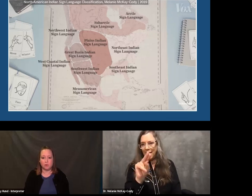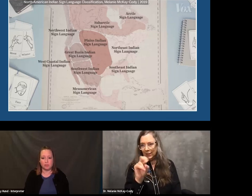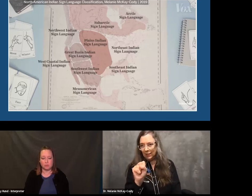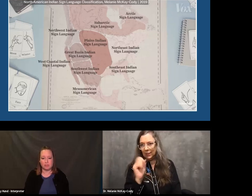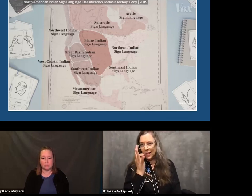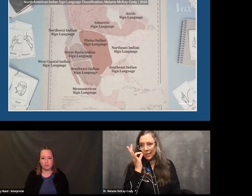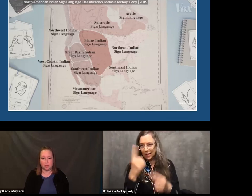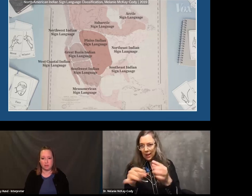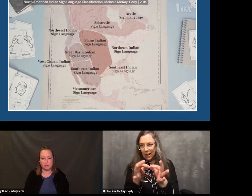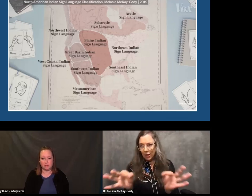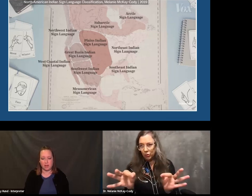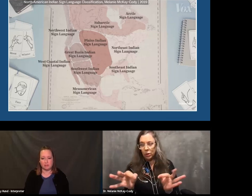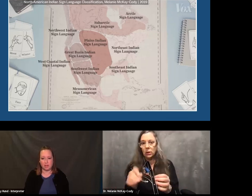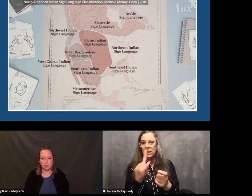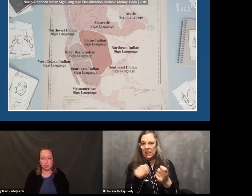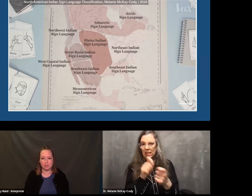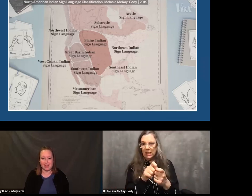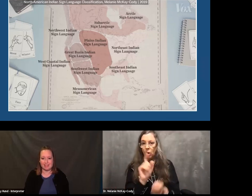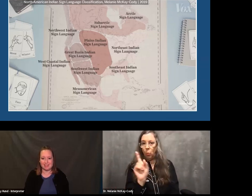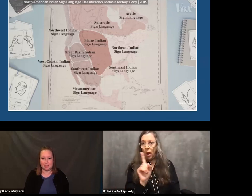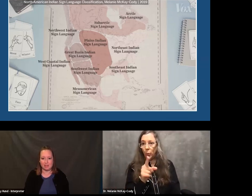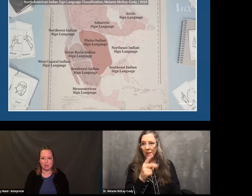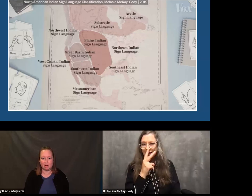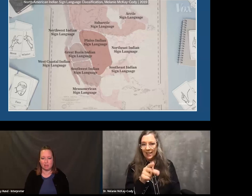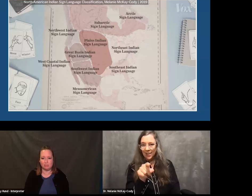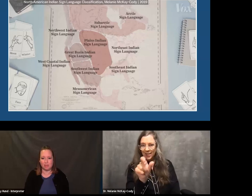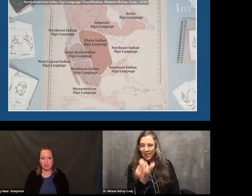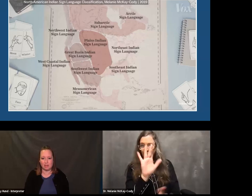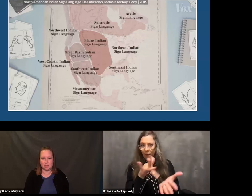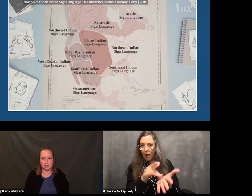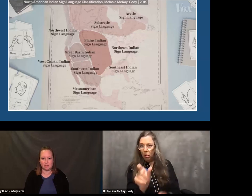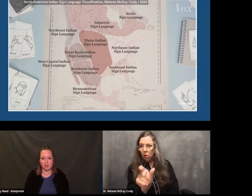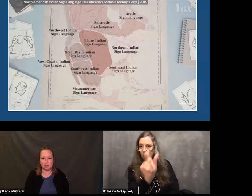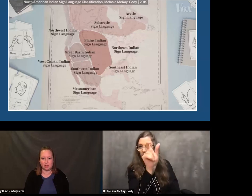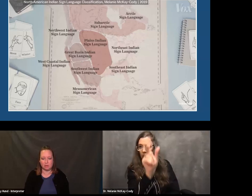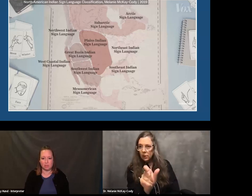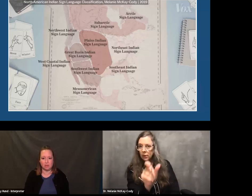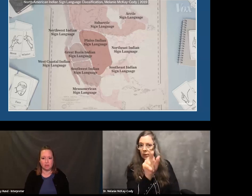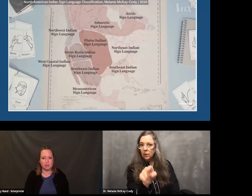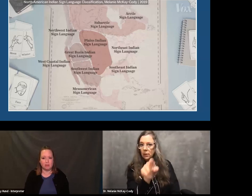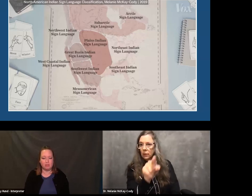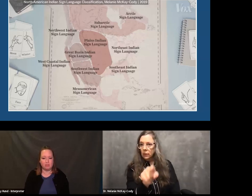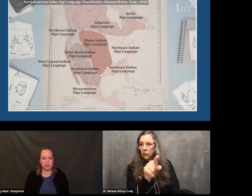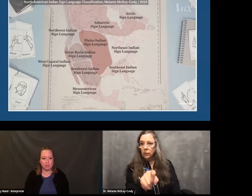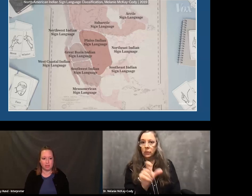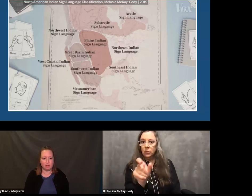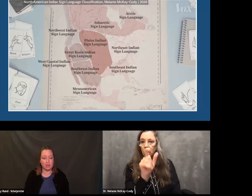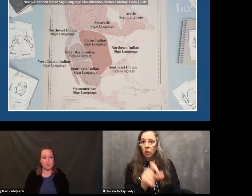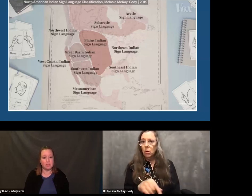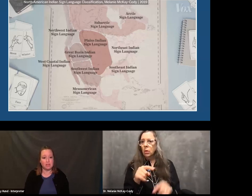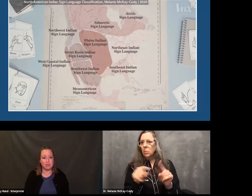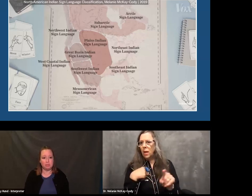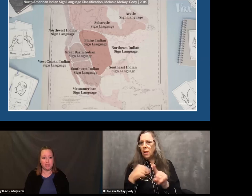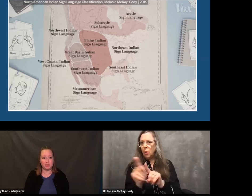For the specific signed languages I study, they are in the Plains Indian Sign Language family.